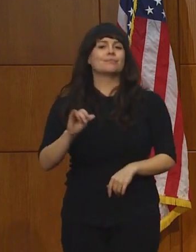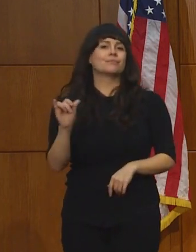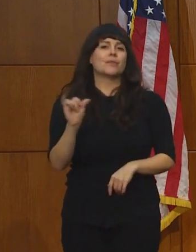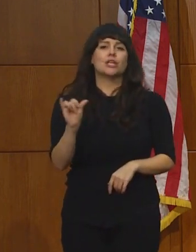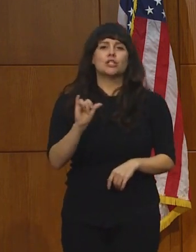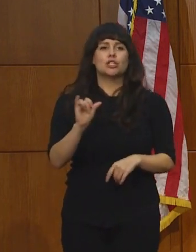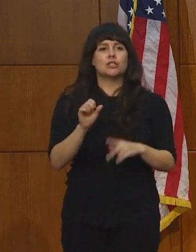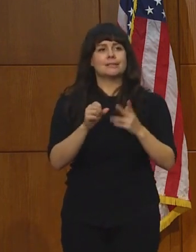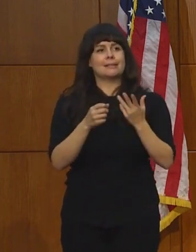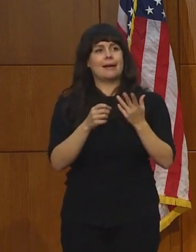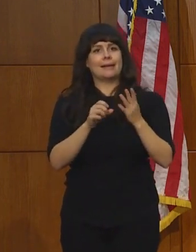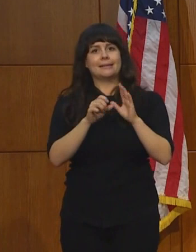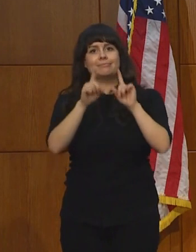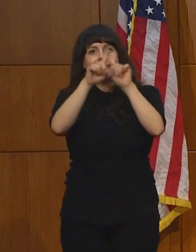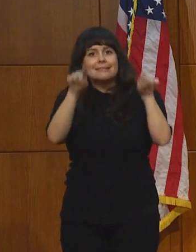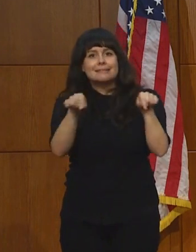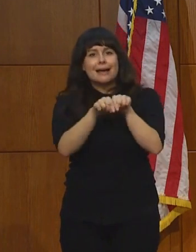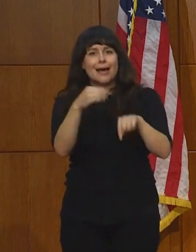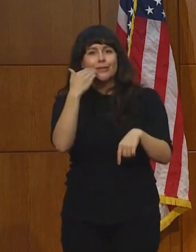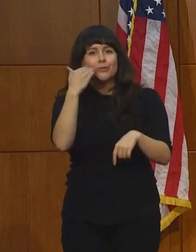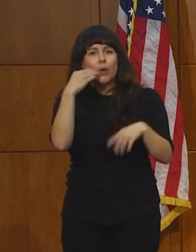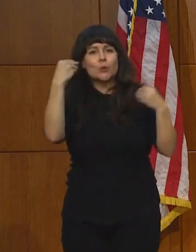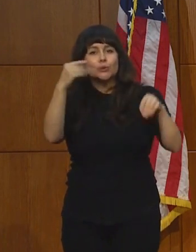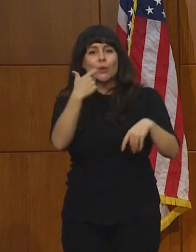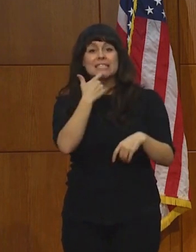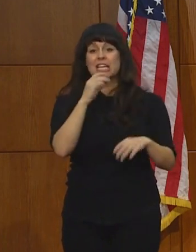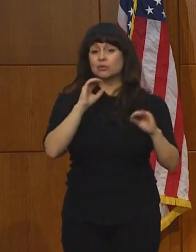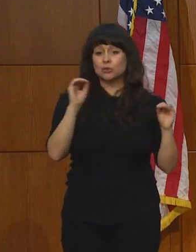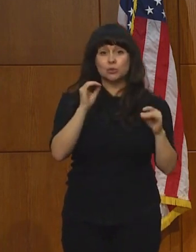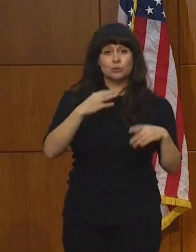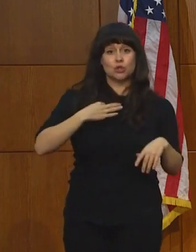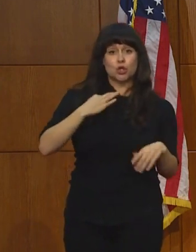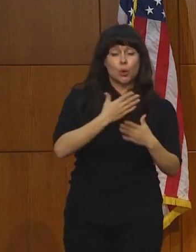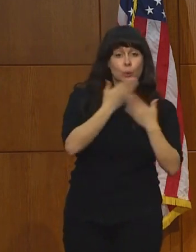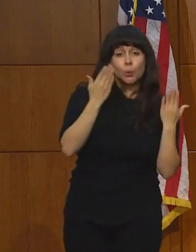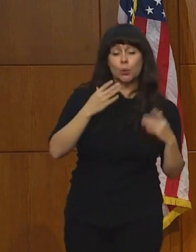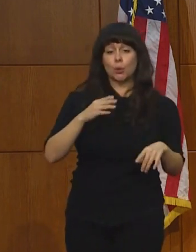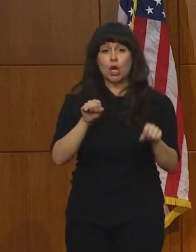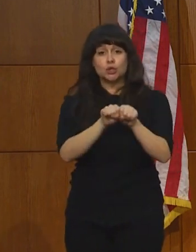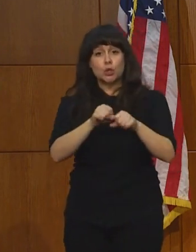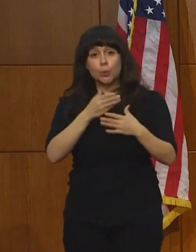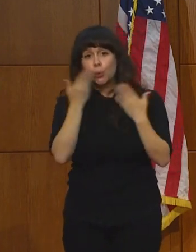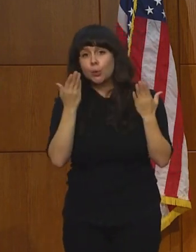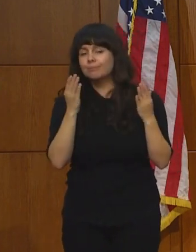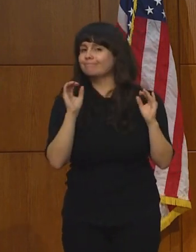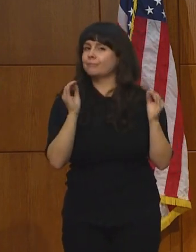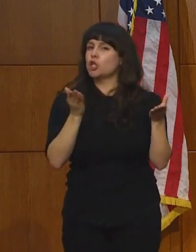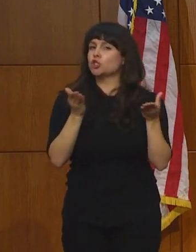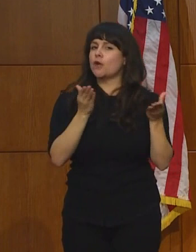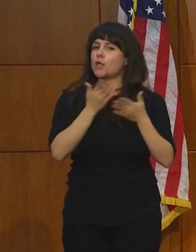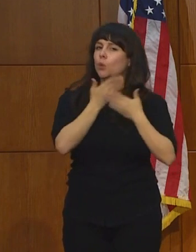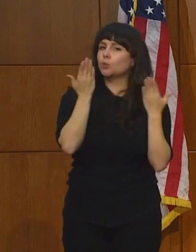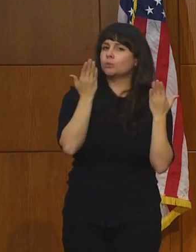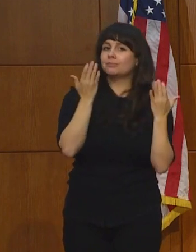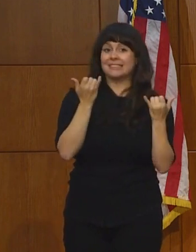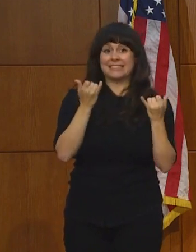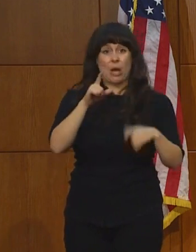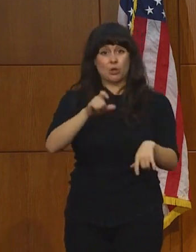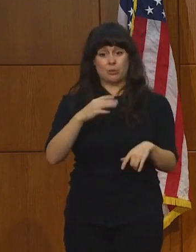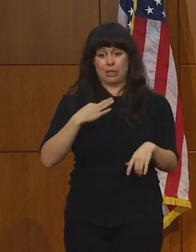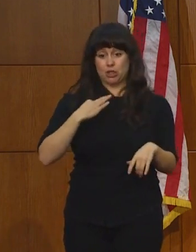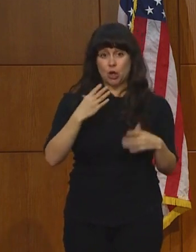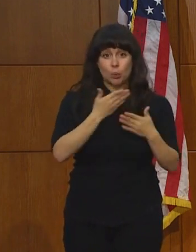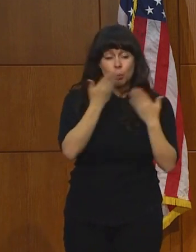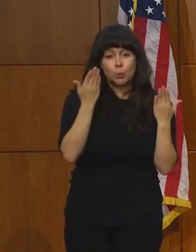in so many store windows that say no shirt, no shoes, no service. Now it should be no shirt,